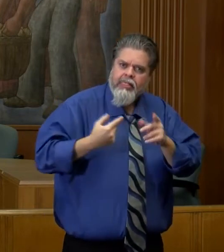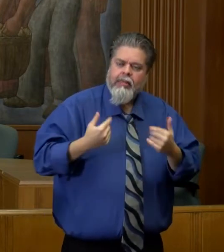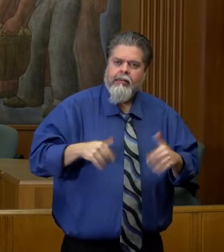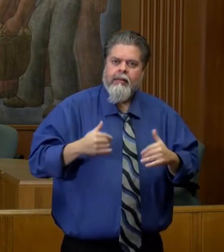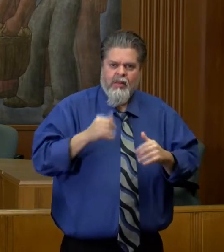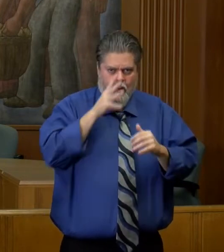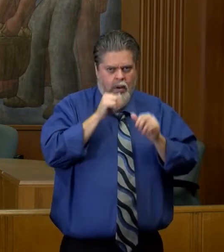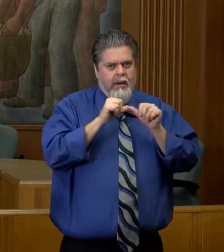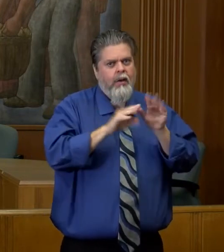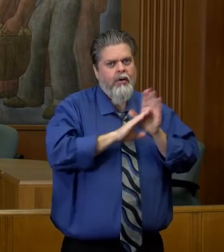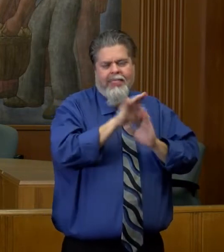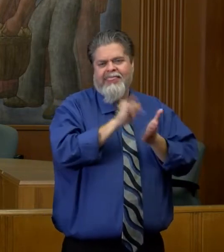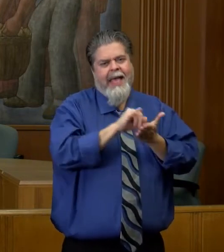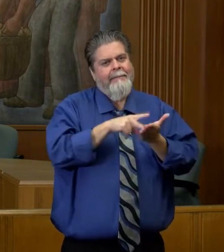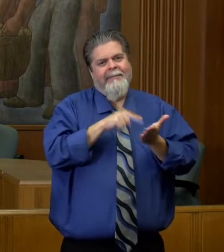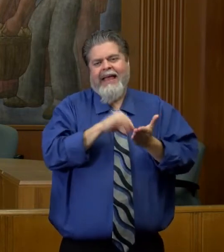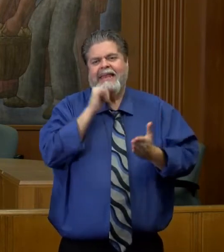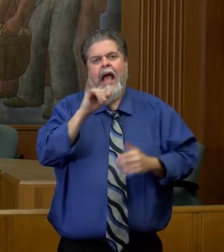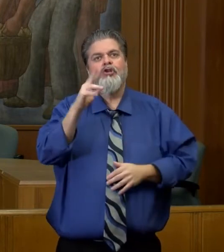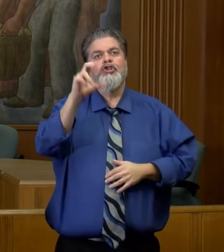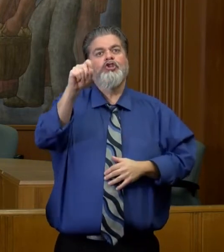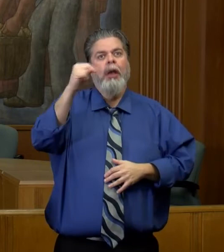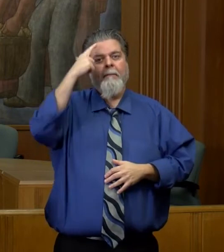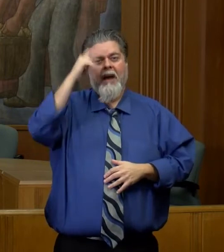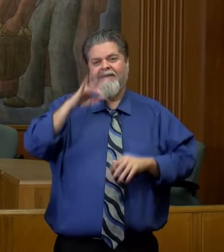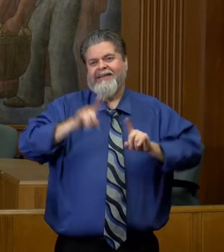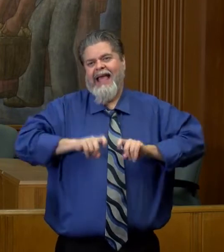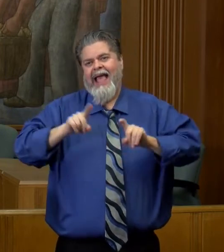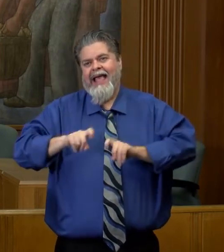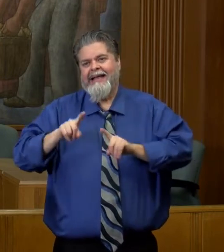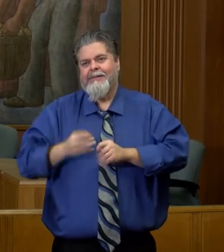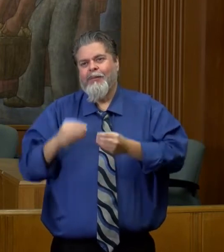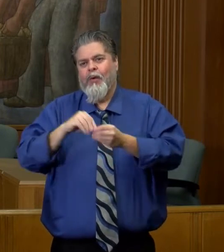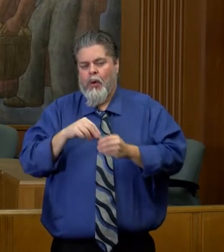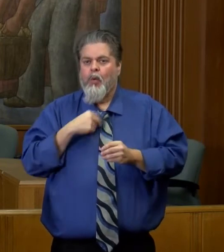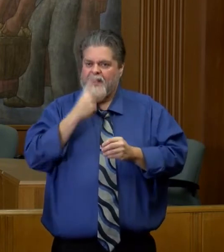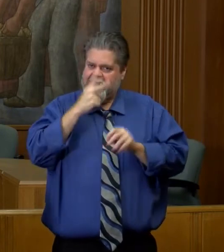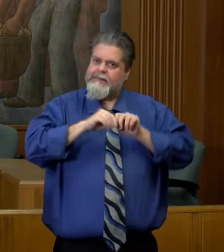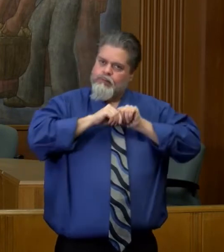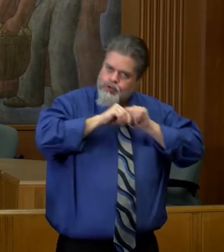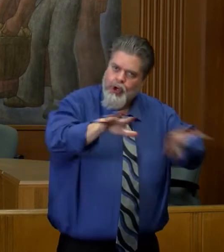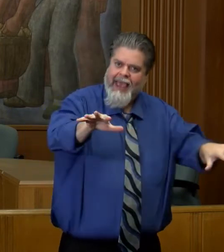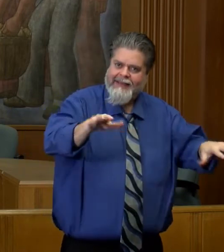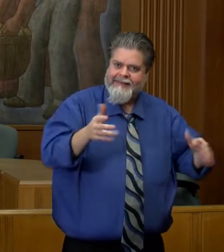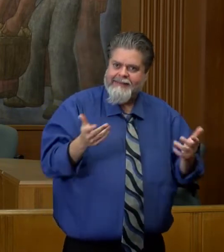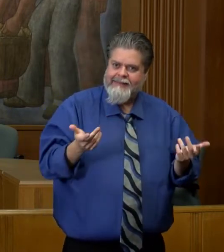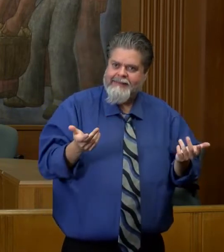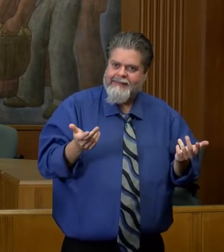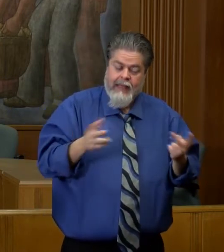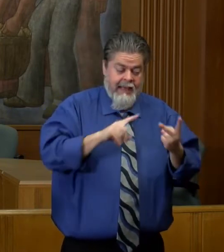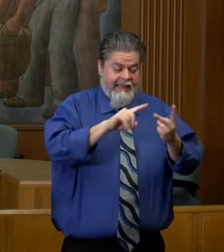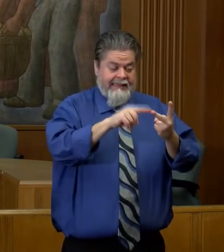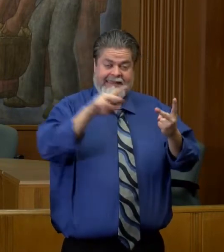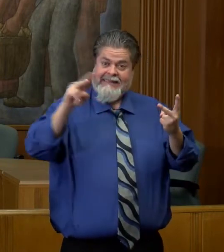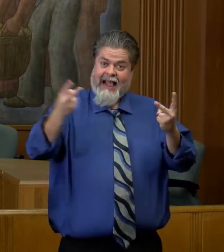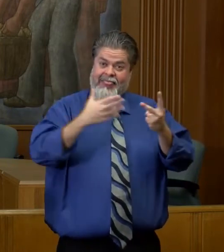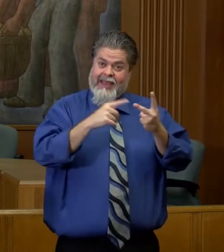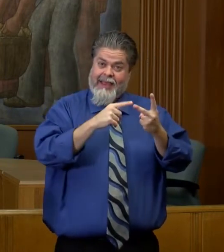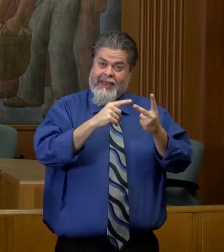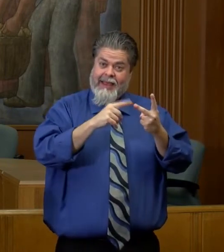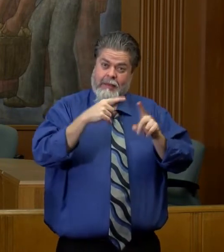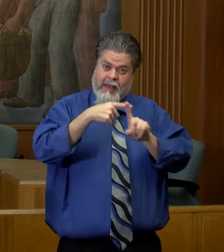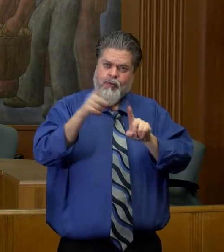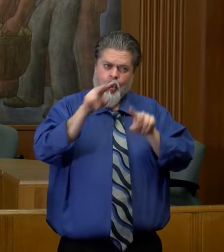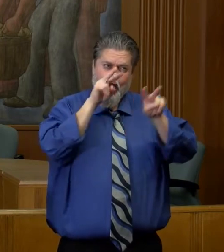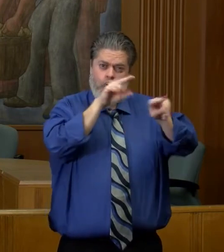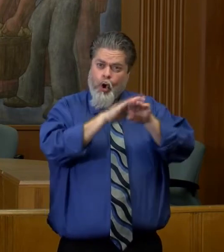that is clear evidence that we are seeing increase spread. Two, you know, the percent positivity that you can track on